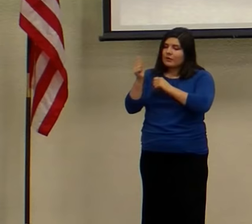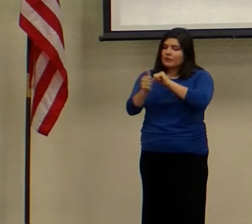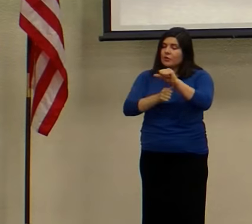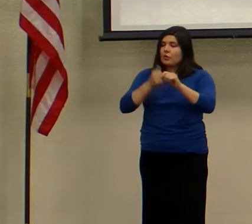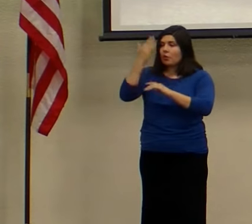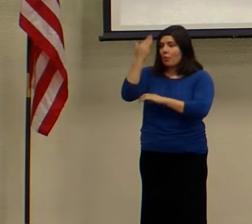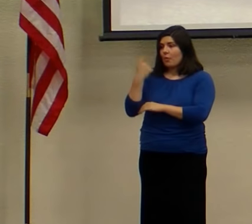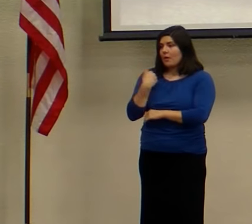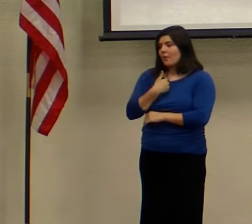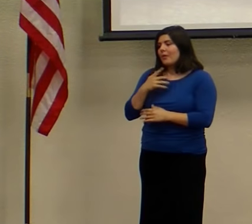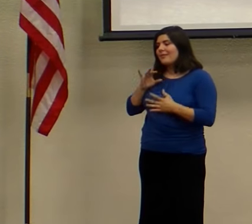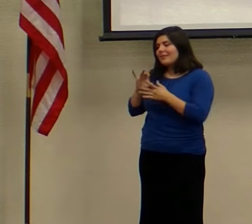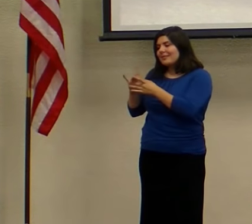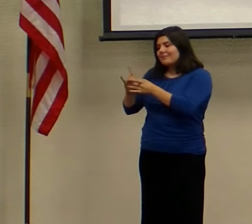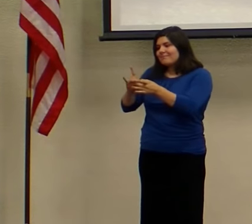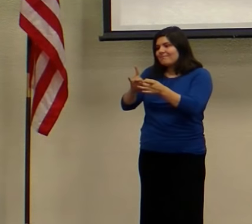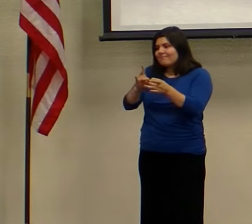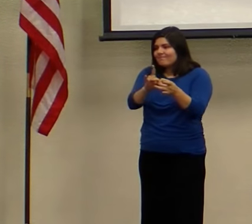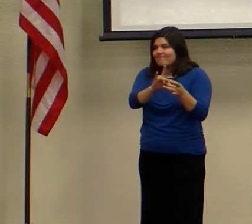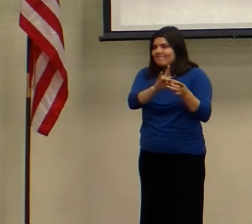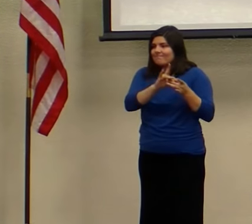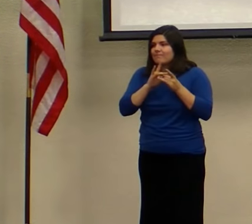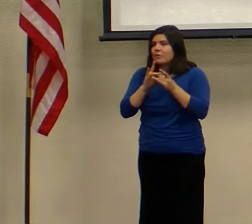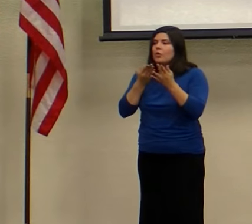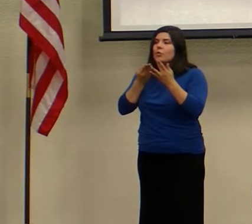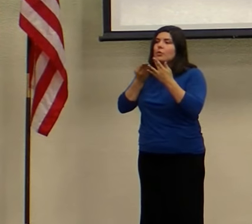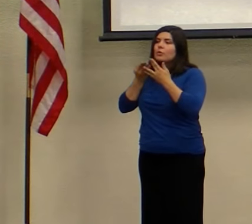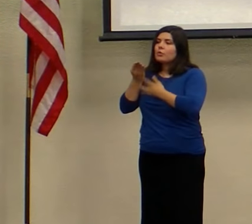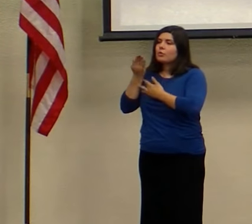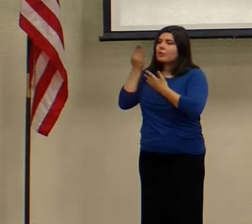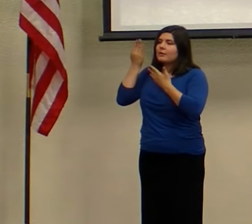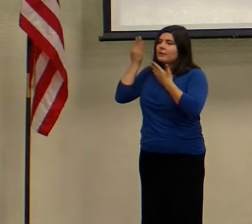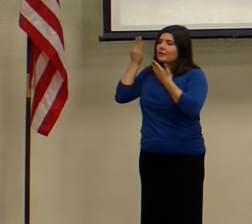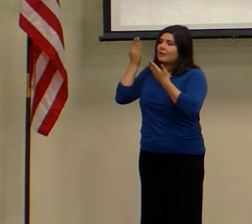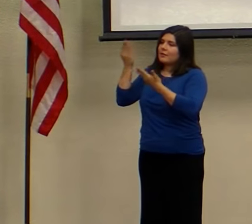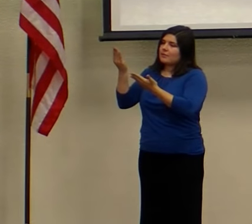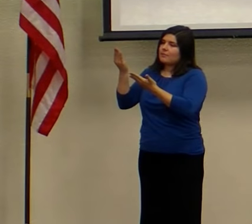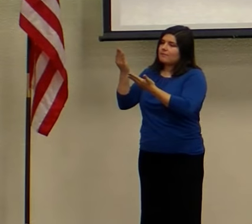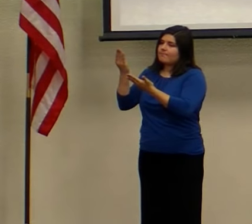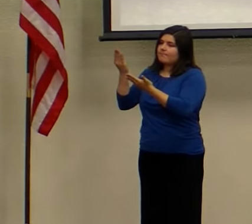connected to each other through him, through Christ.